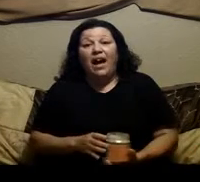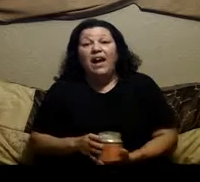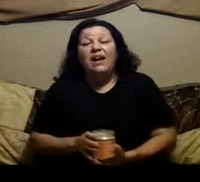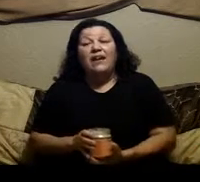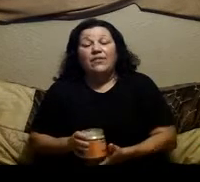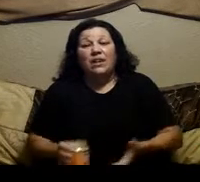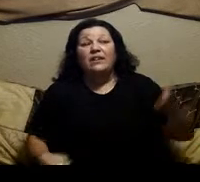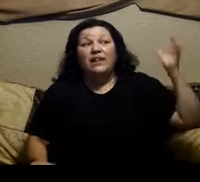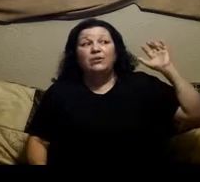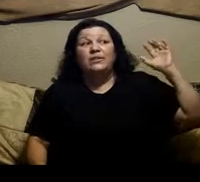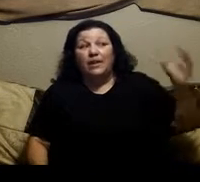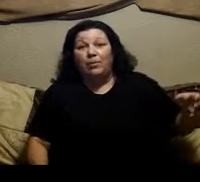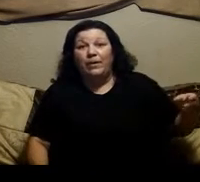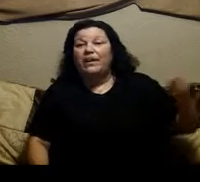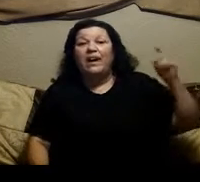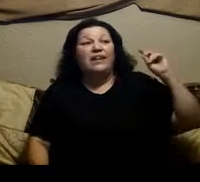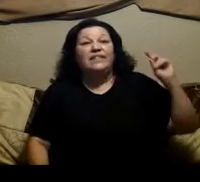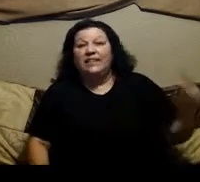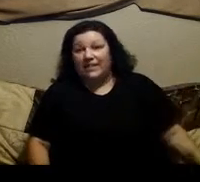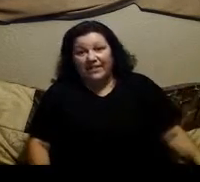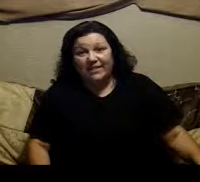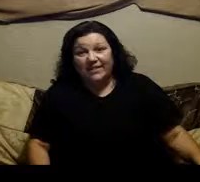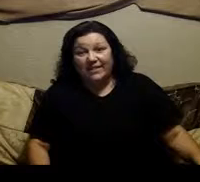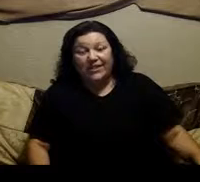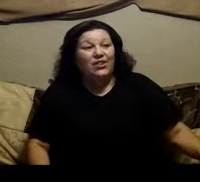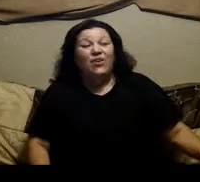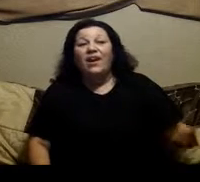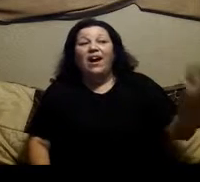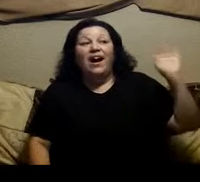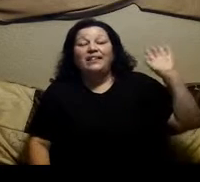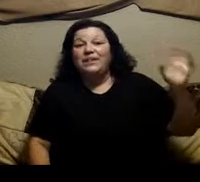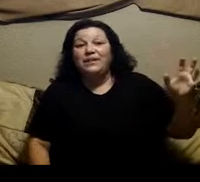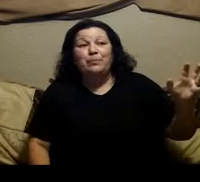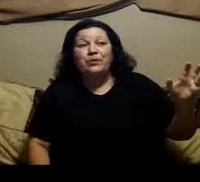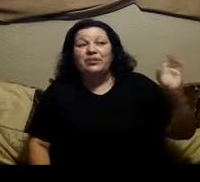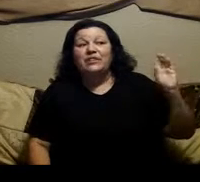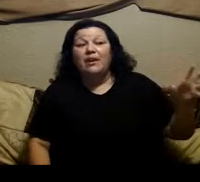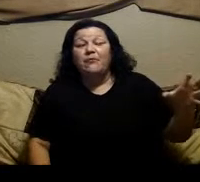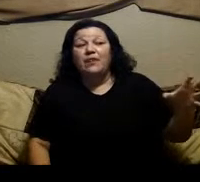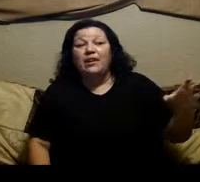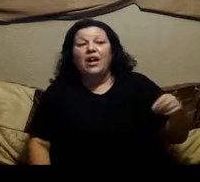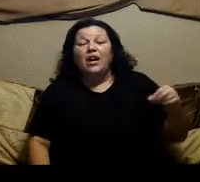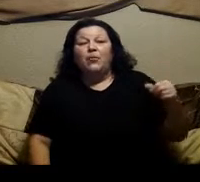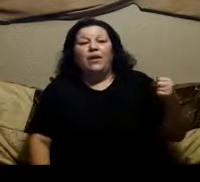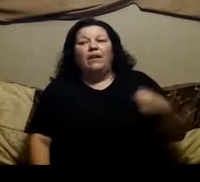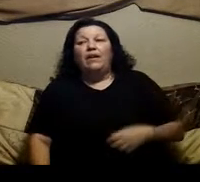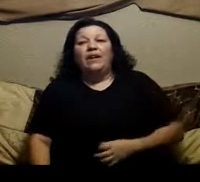i have gone out to help i see it you know i see this person suffering with a